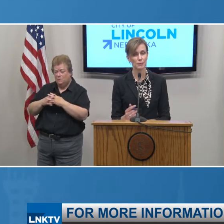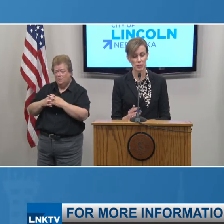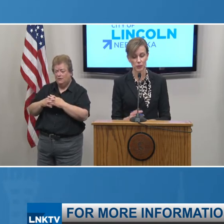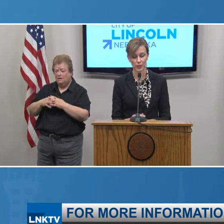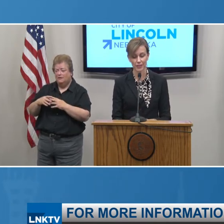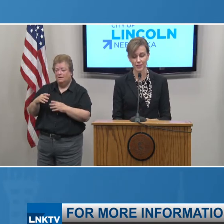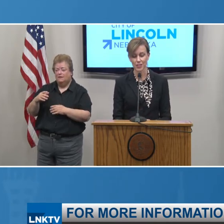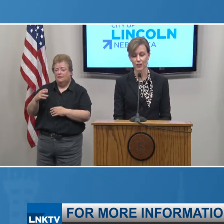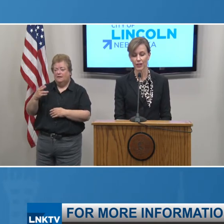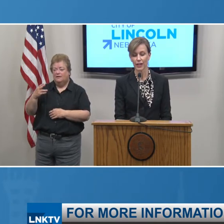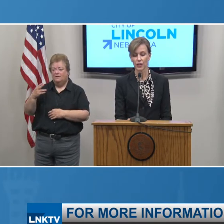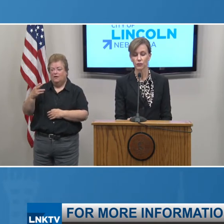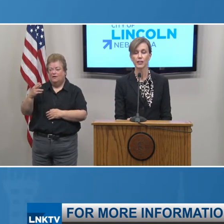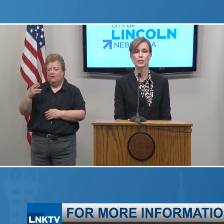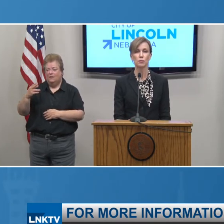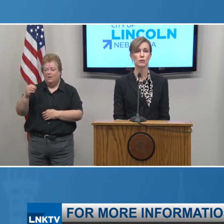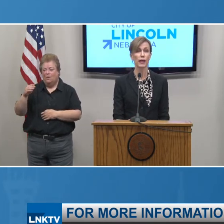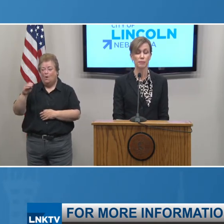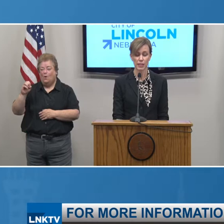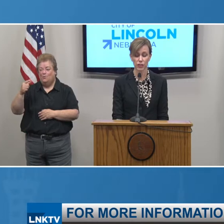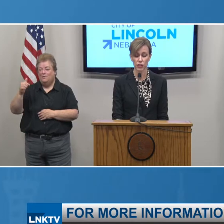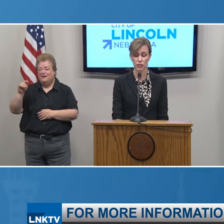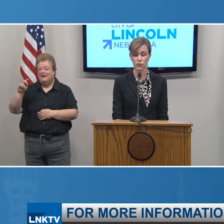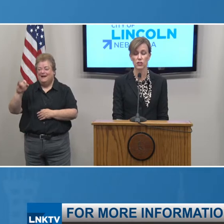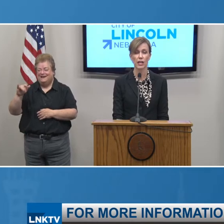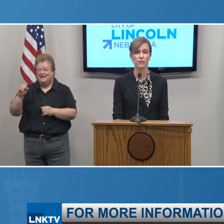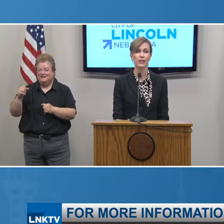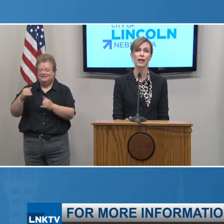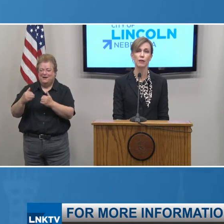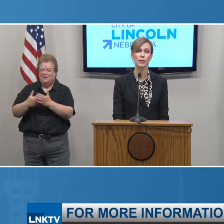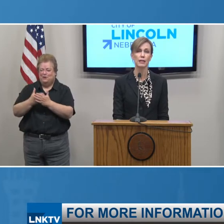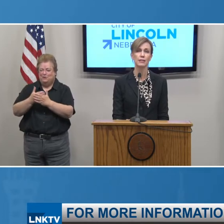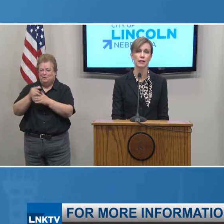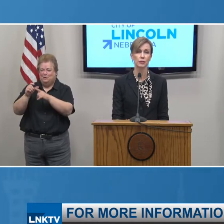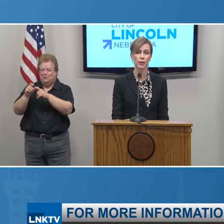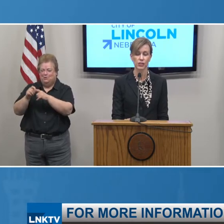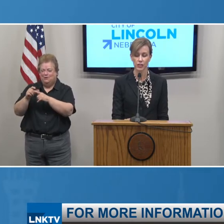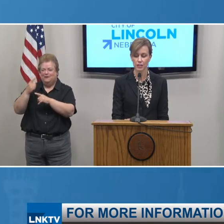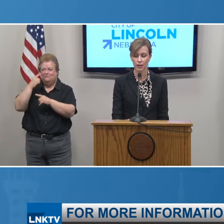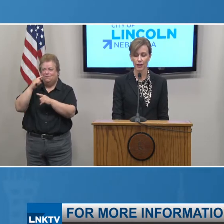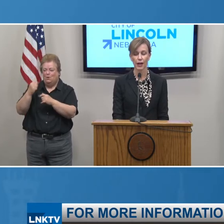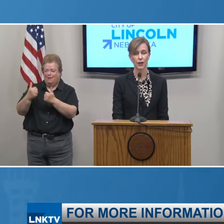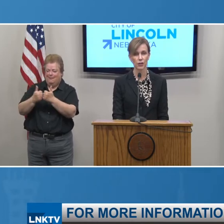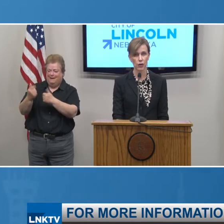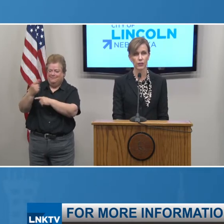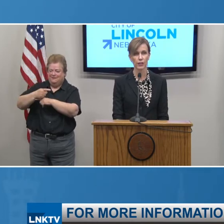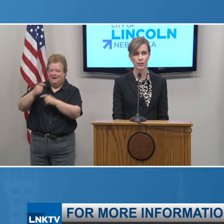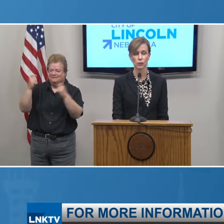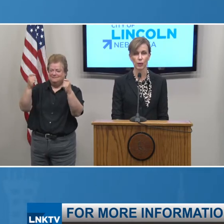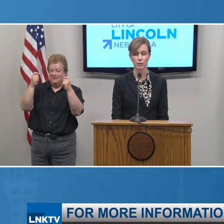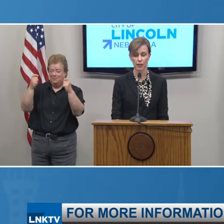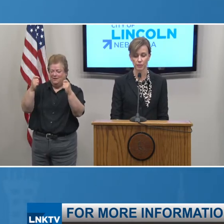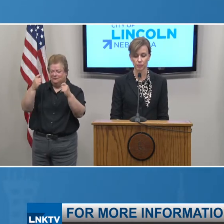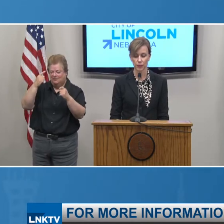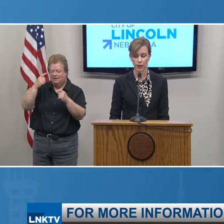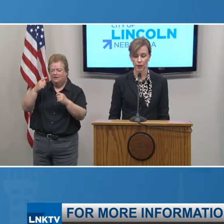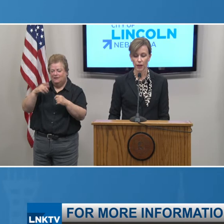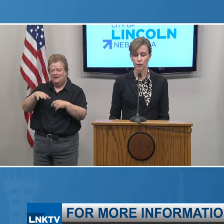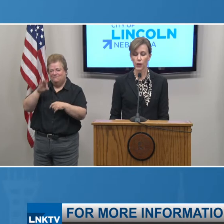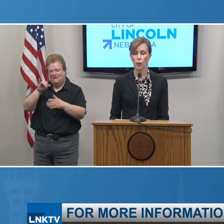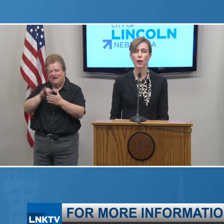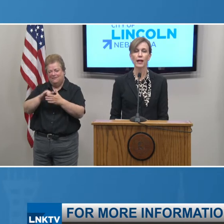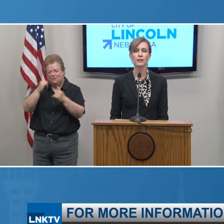gating is the buzzword this year and again you'll find tips and recommendations for safe game day celebrations at our COVID-19 website.